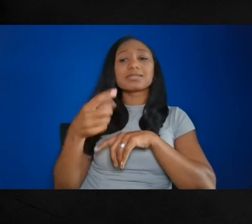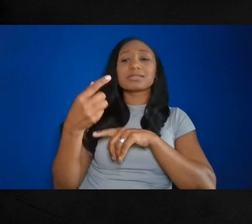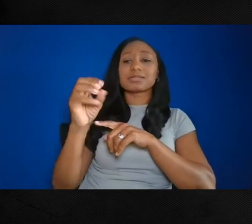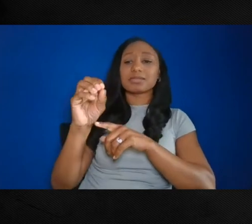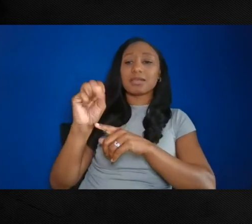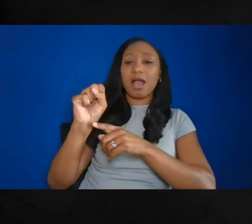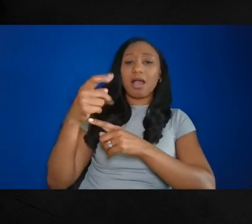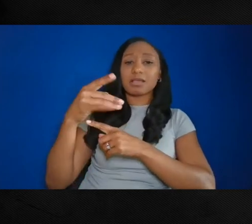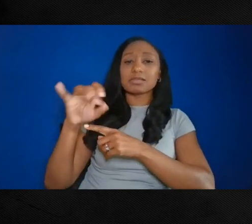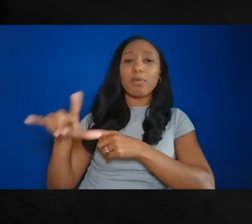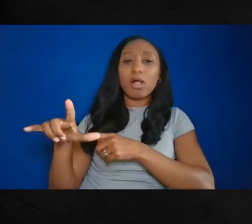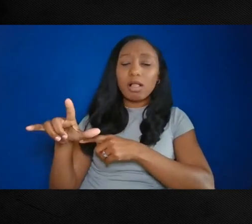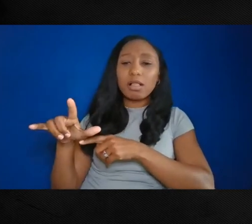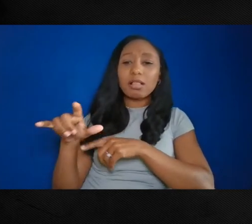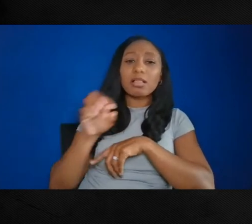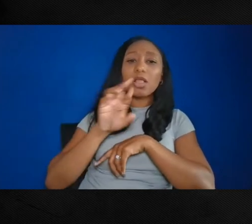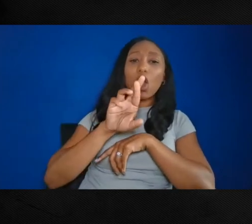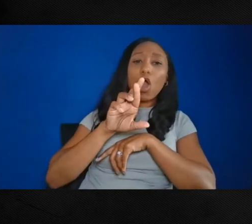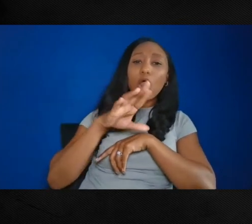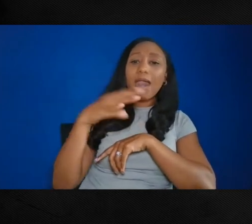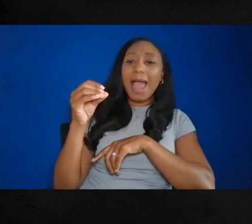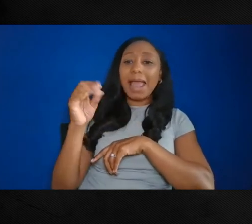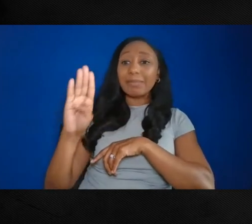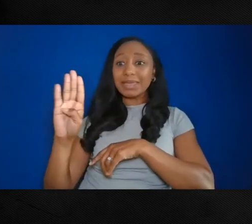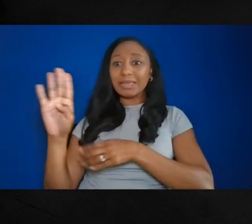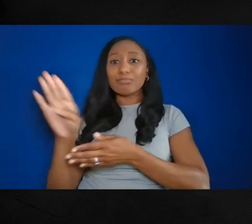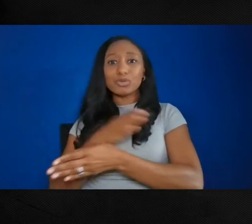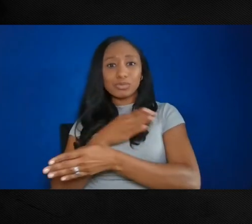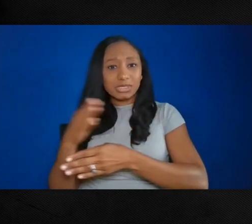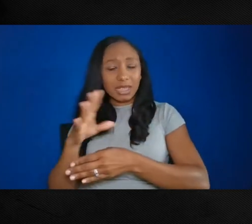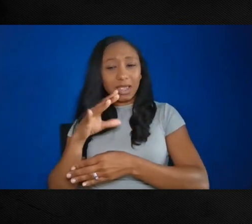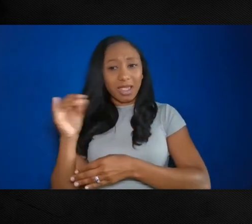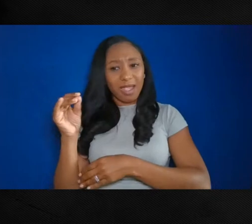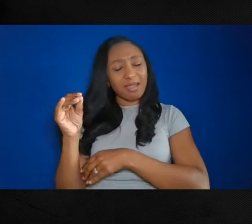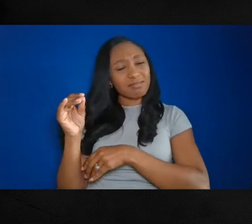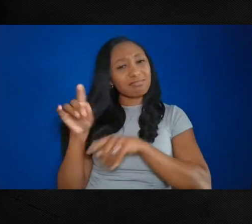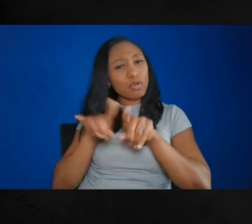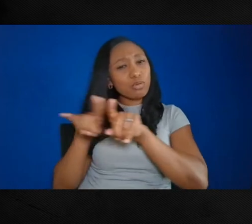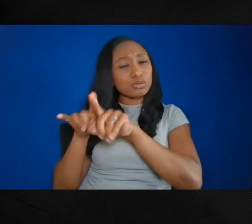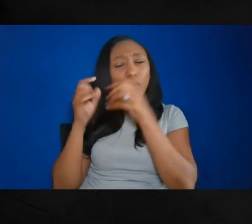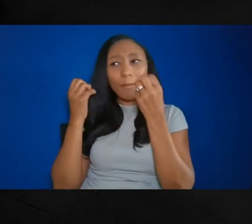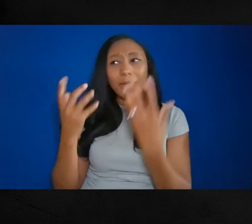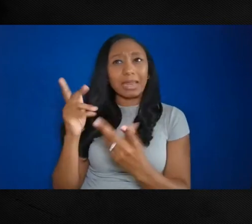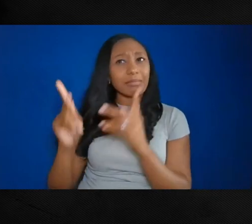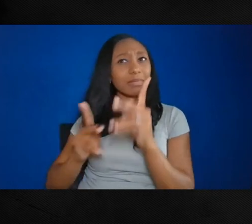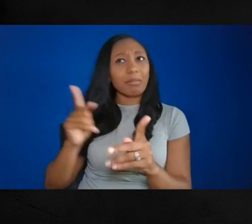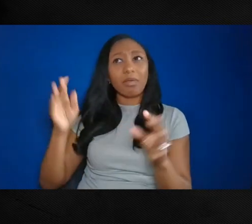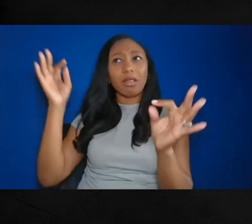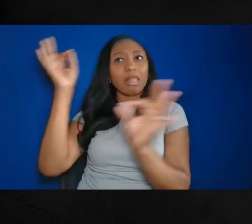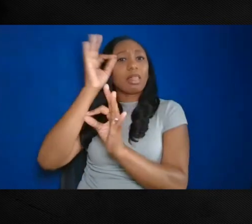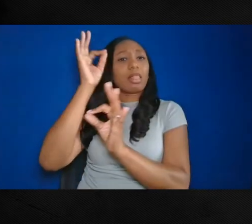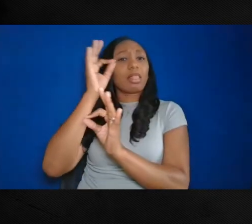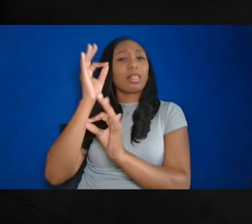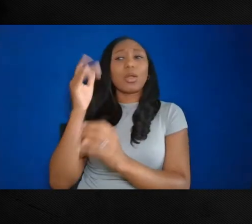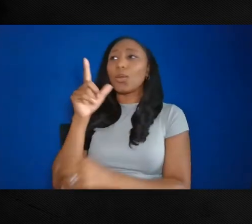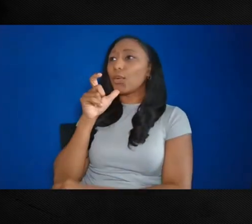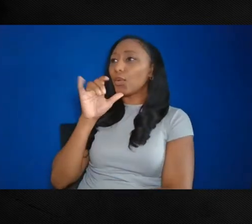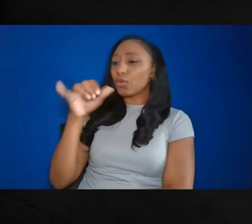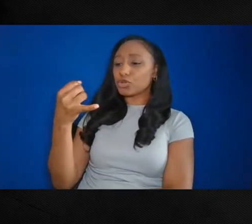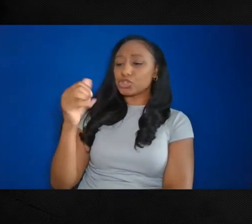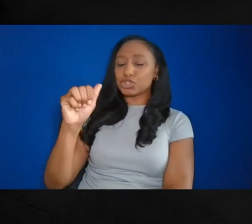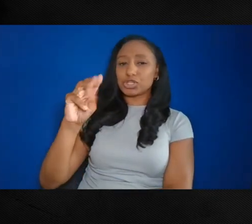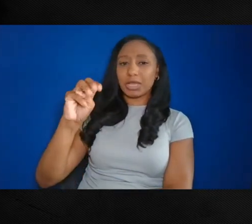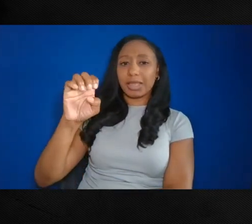way up to the rockers. And many people might not know that even James Brown has been the most